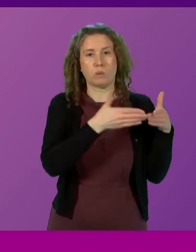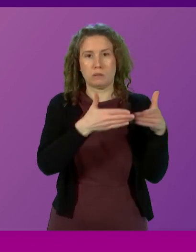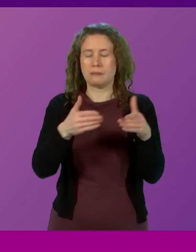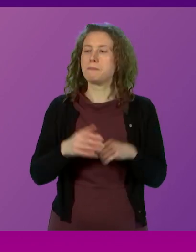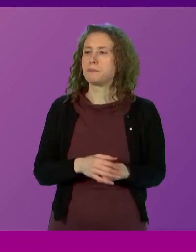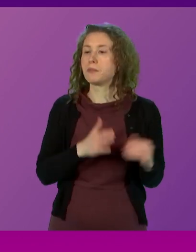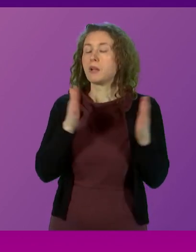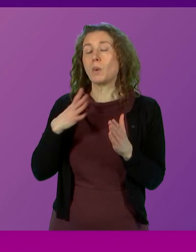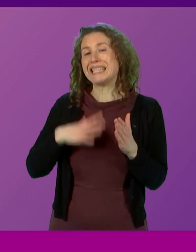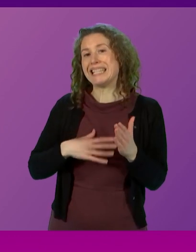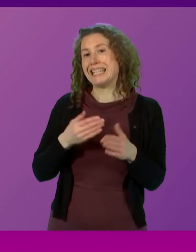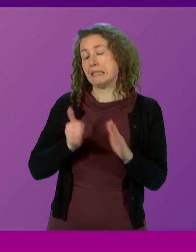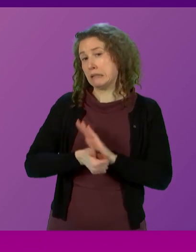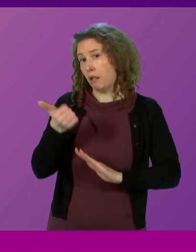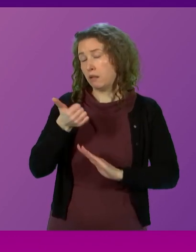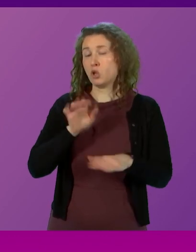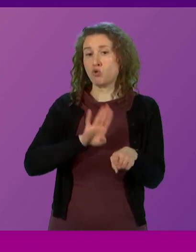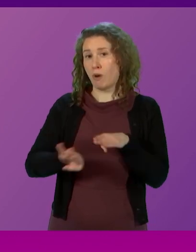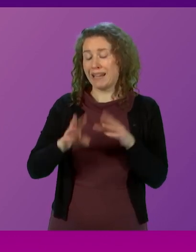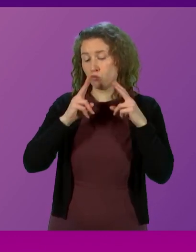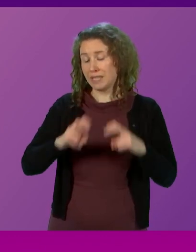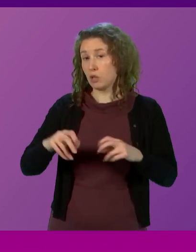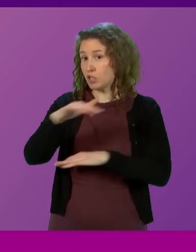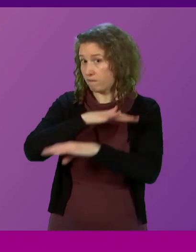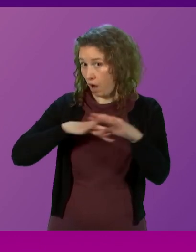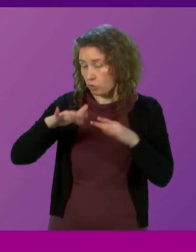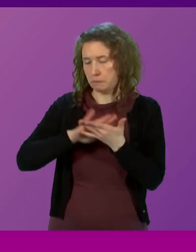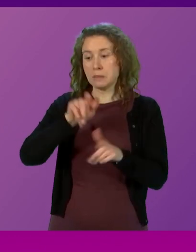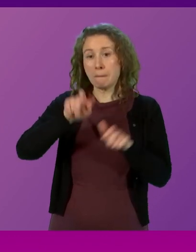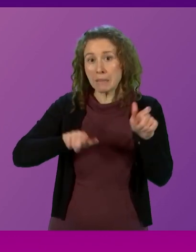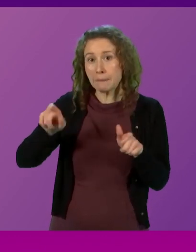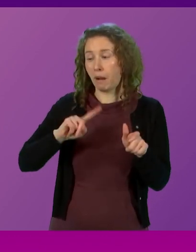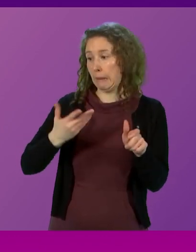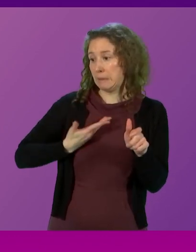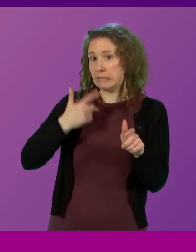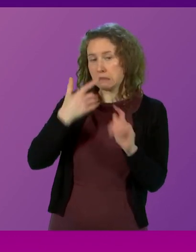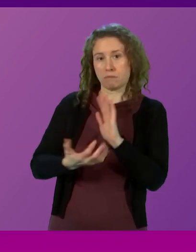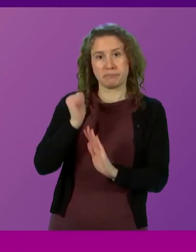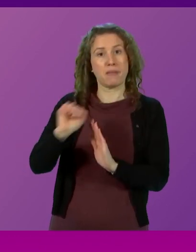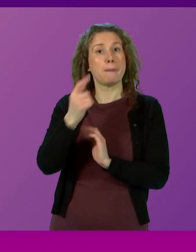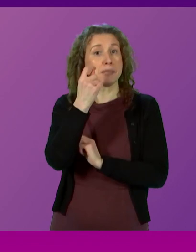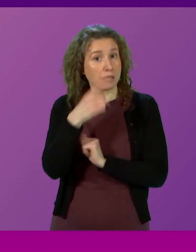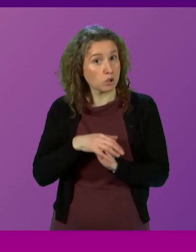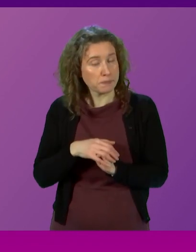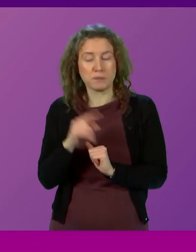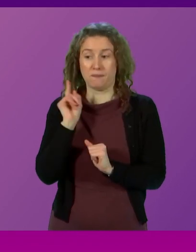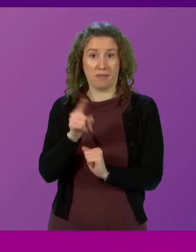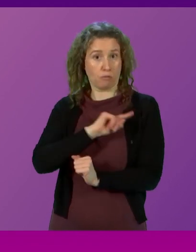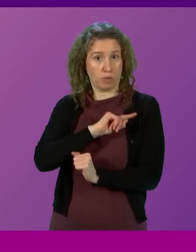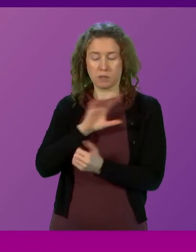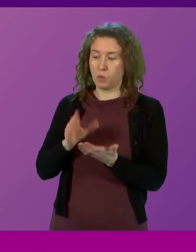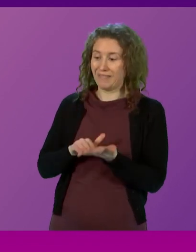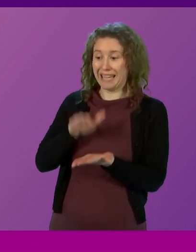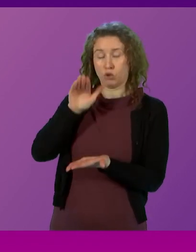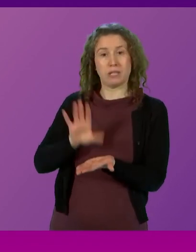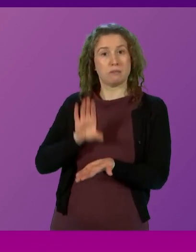skills, training and research environment that enables our people and businesses to realise their potential. For that reason, we have